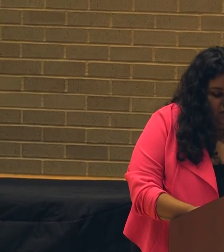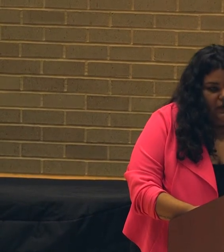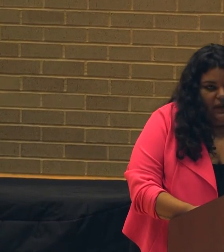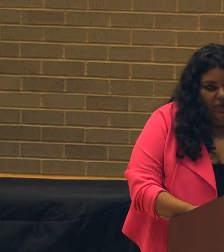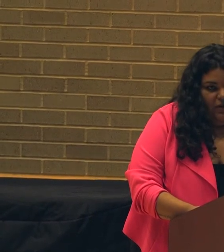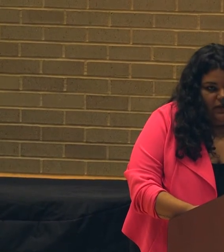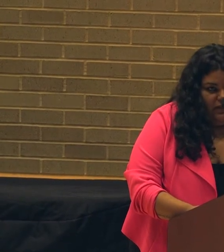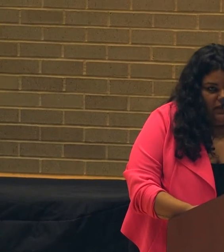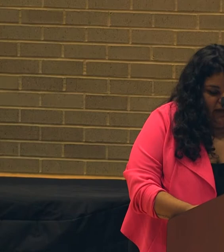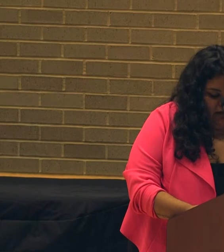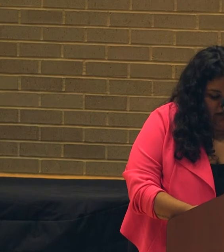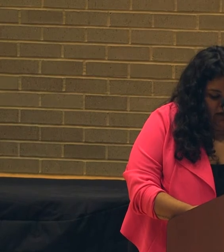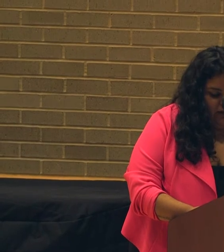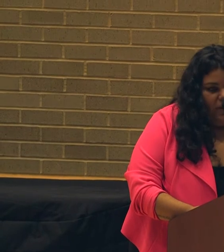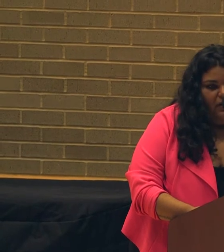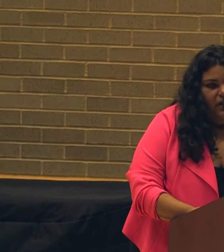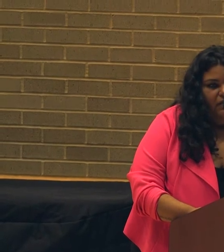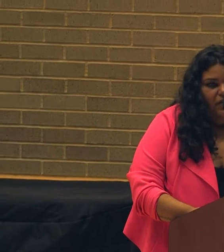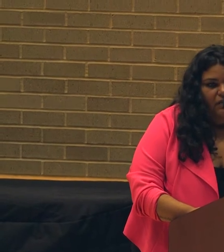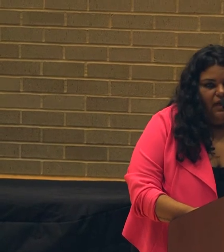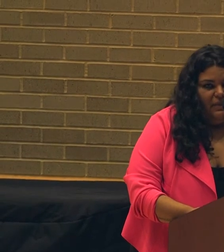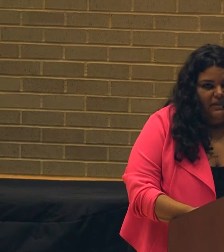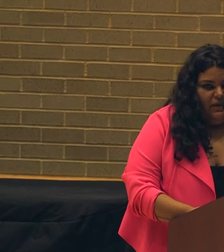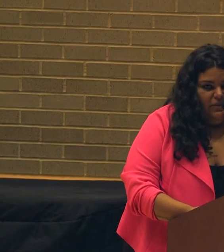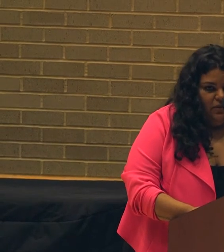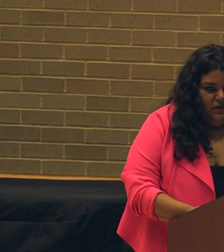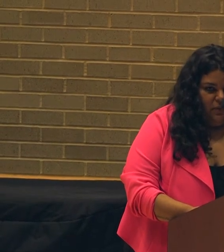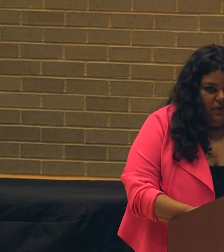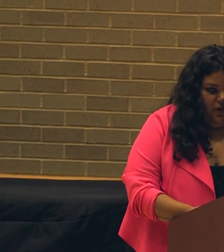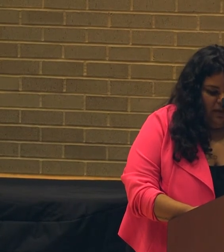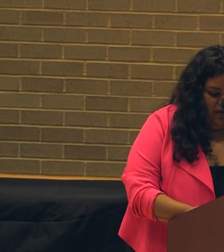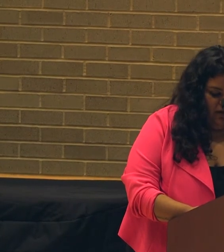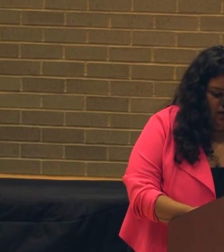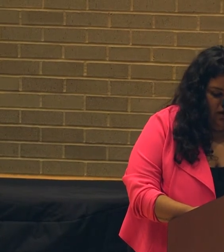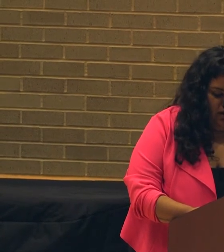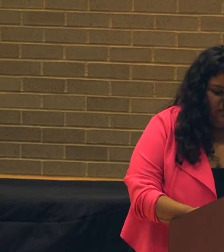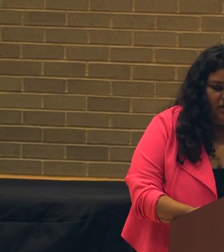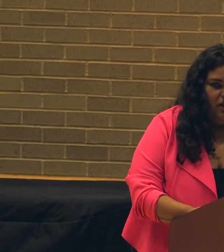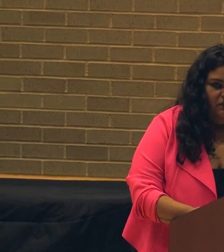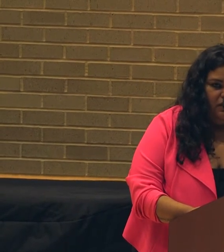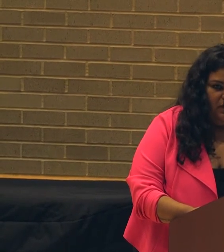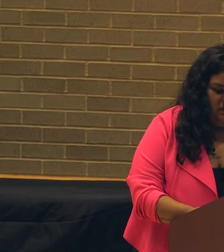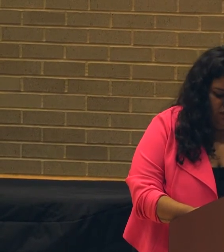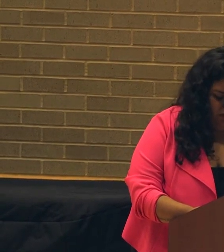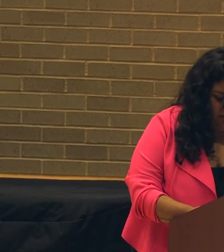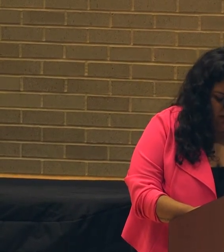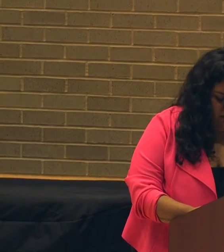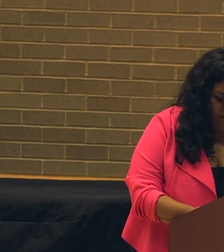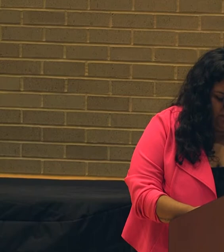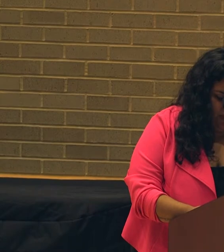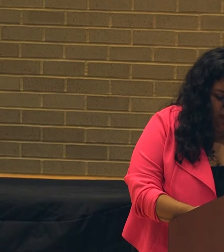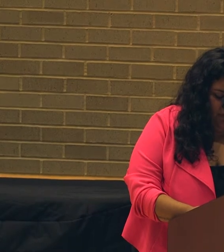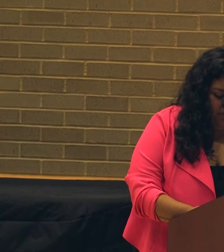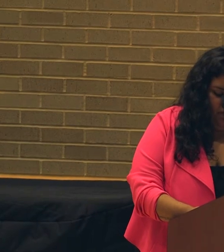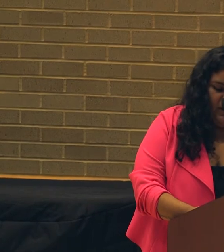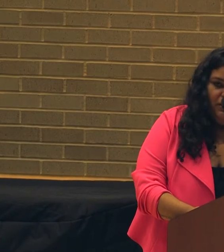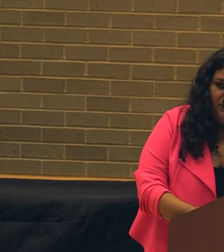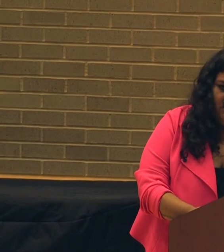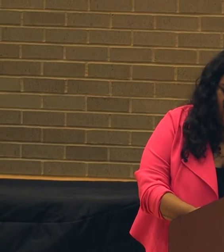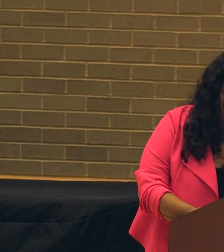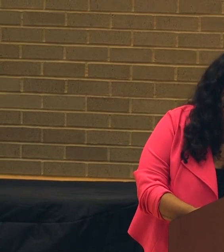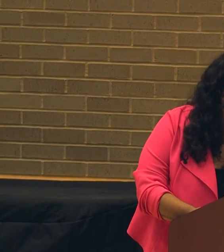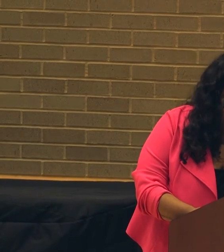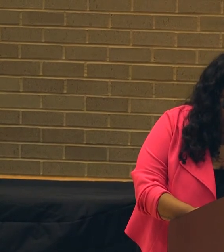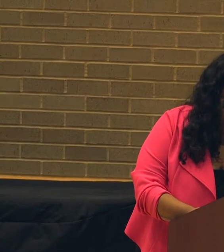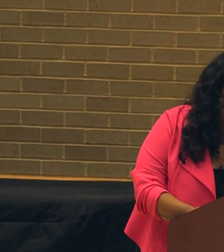Christopher K. Morgan's lecture is a part of the Overlapping Territories programming, which is on view at Diverse Works. Before I